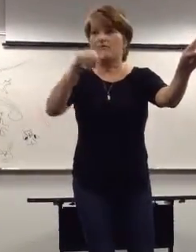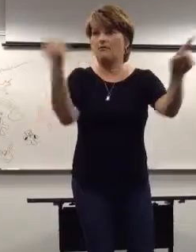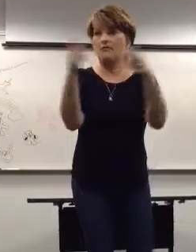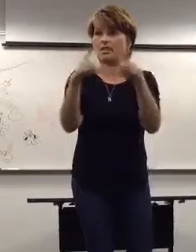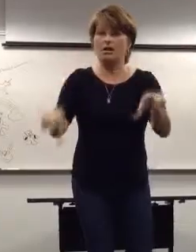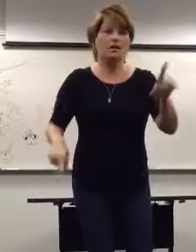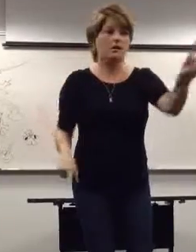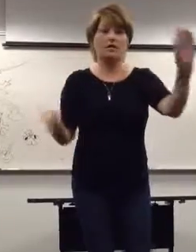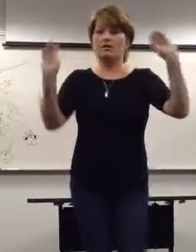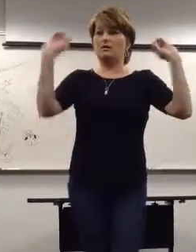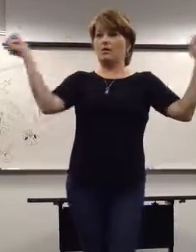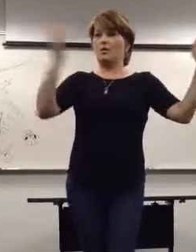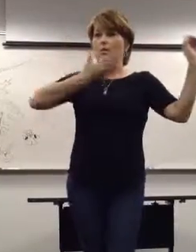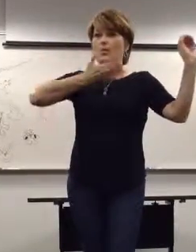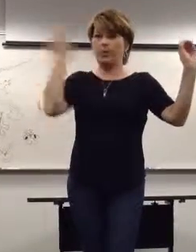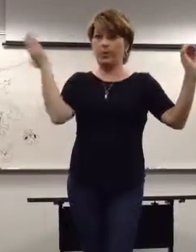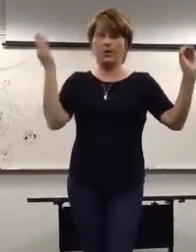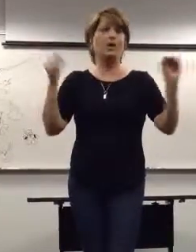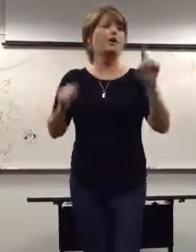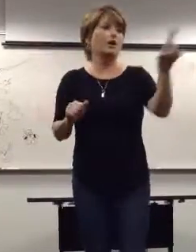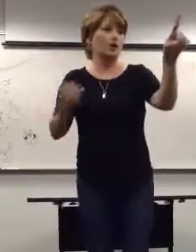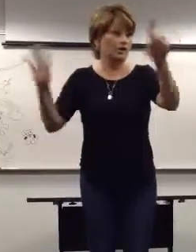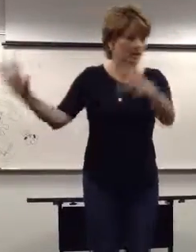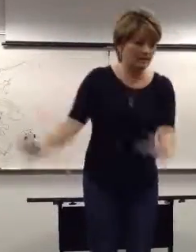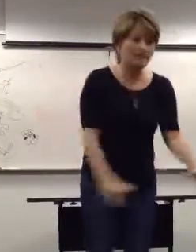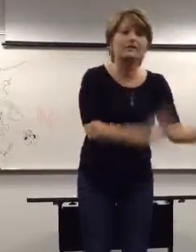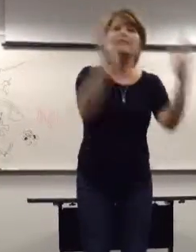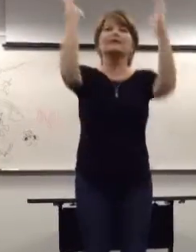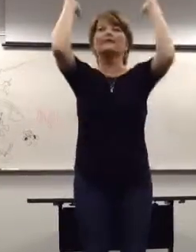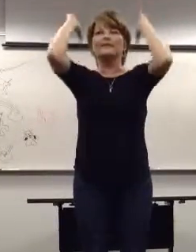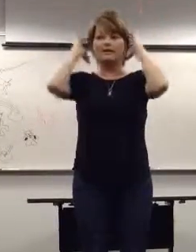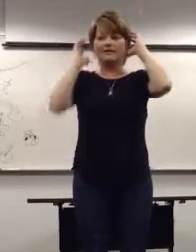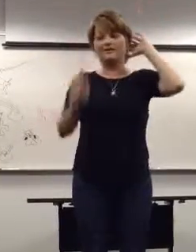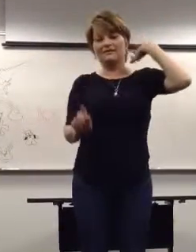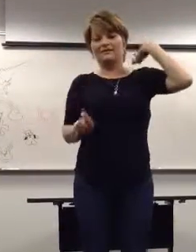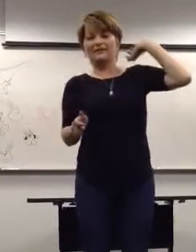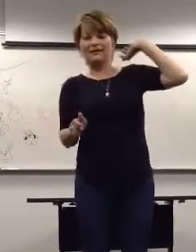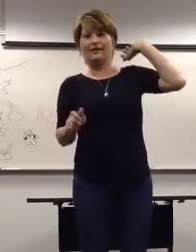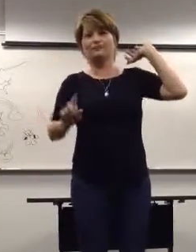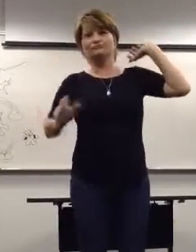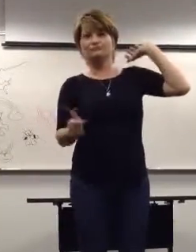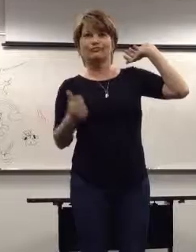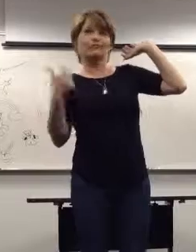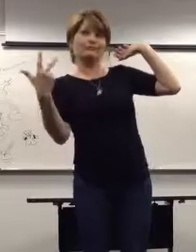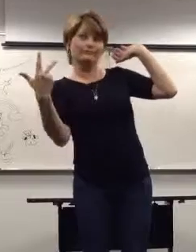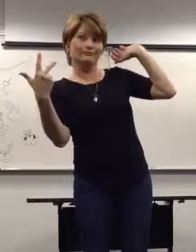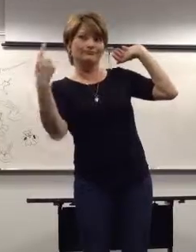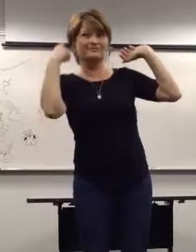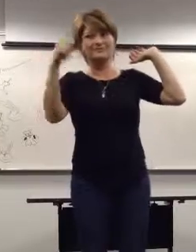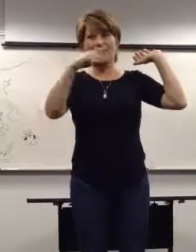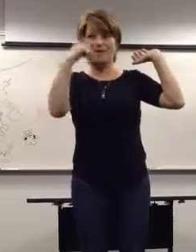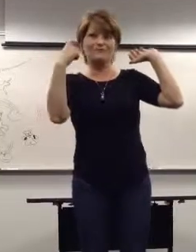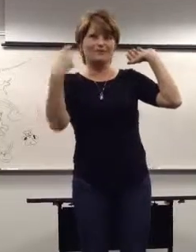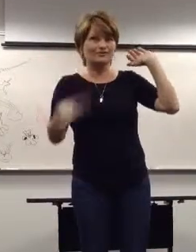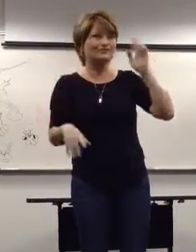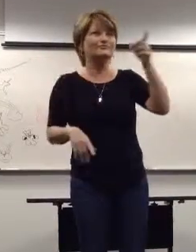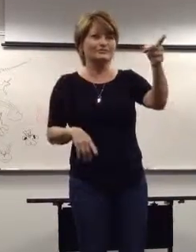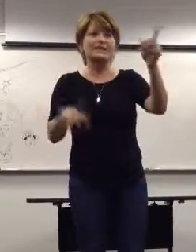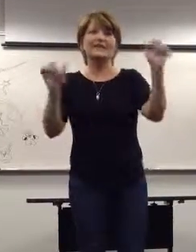were interpreters working in boxes. So, if you didn't know any other language, you would put on your hard wire system, and you